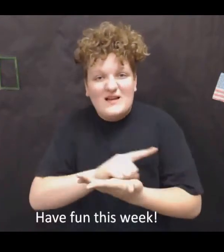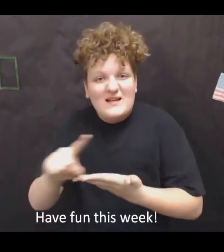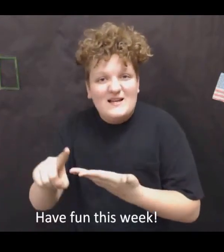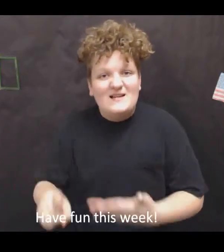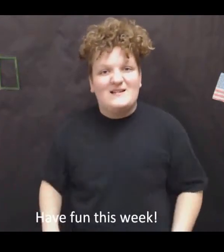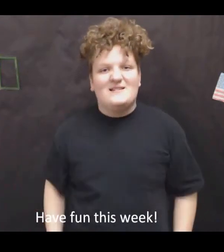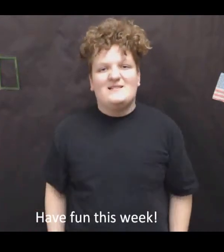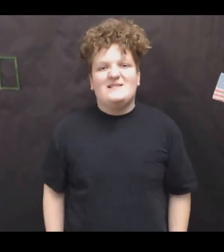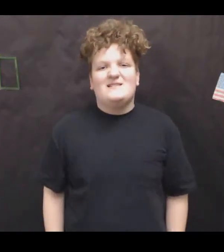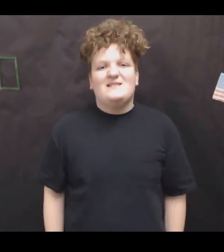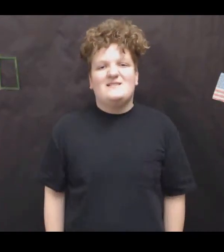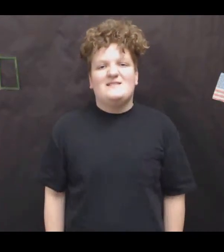Have fun this week!